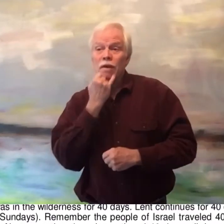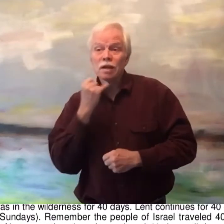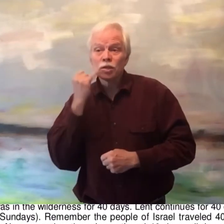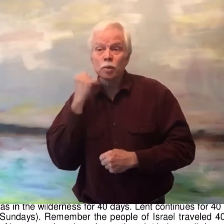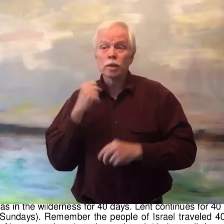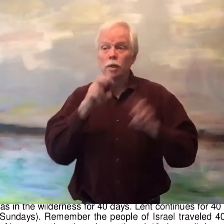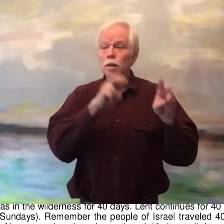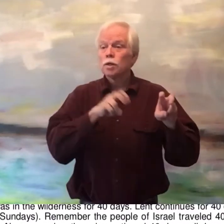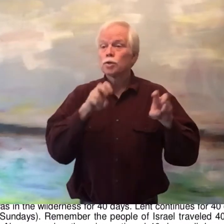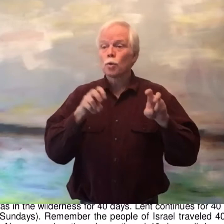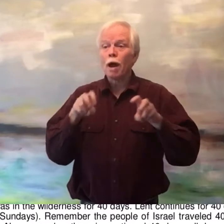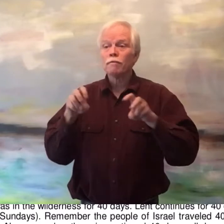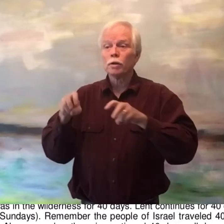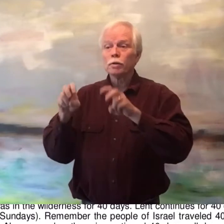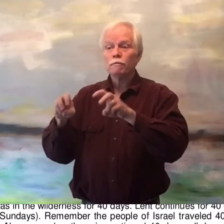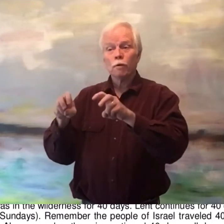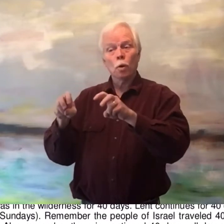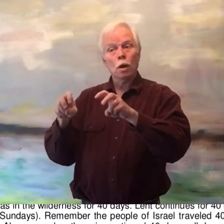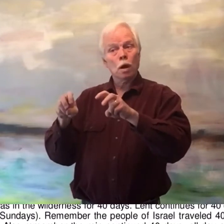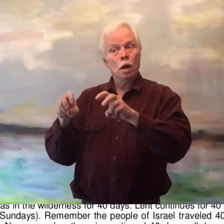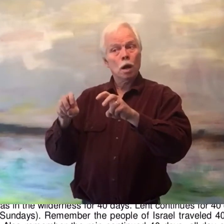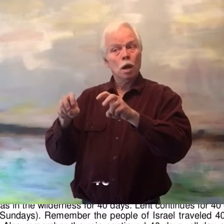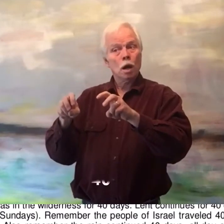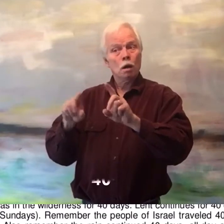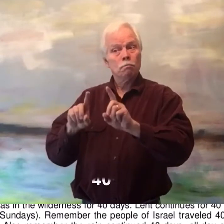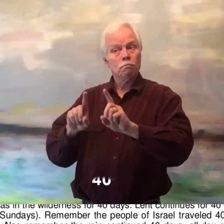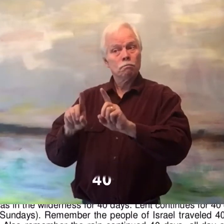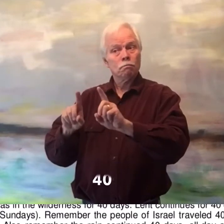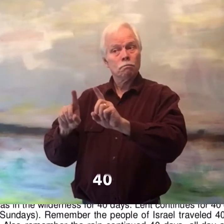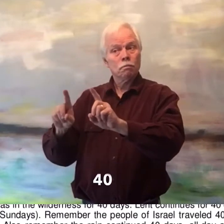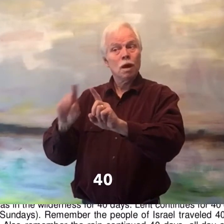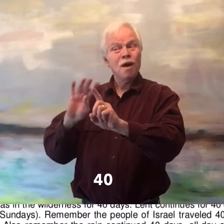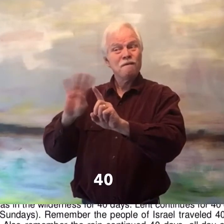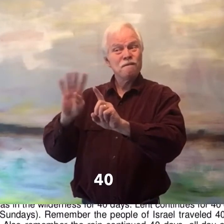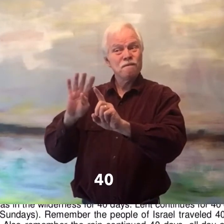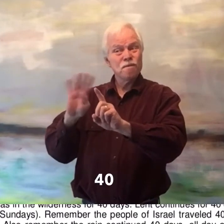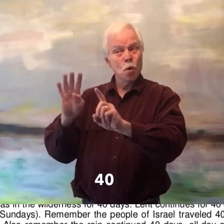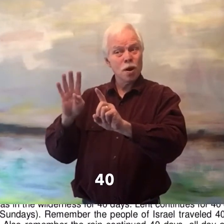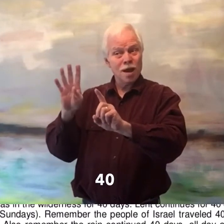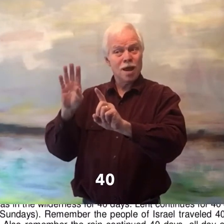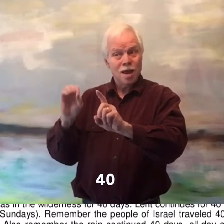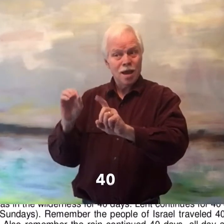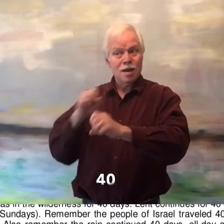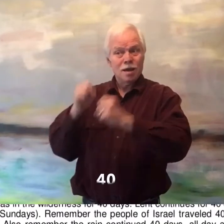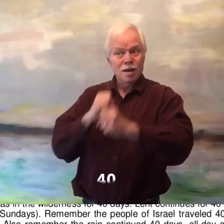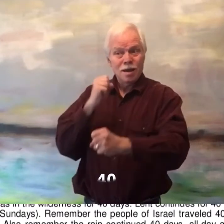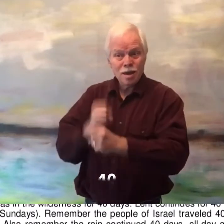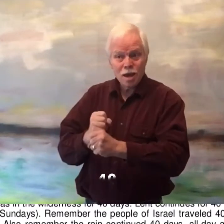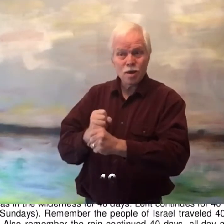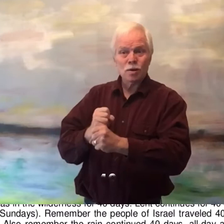Israel traveled for forty years